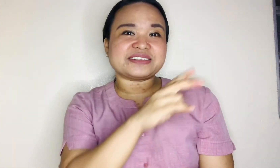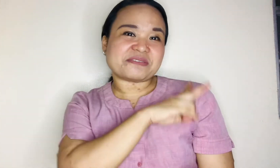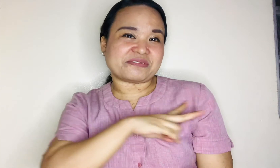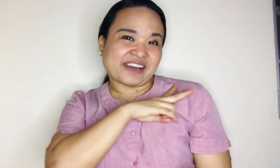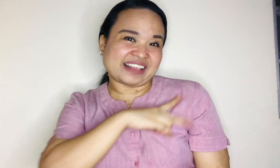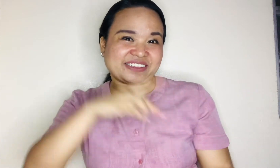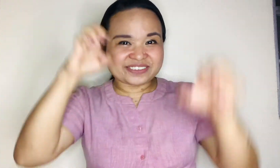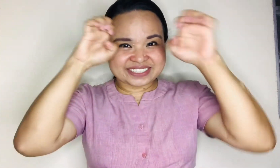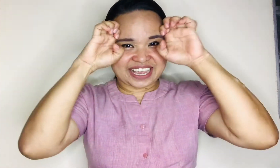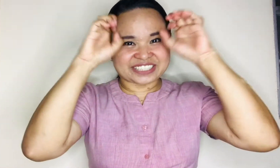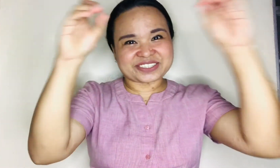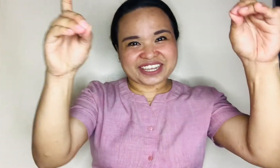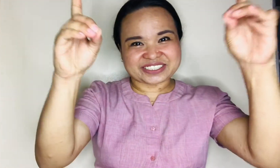Values Education.